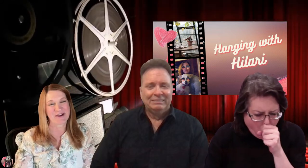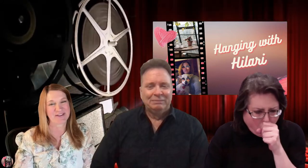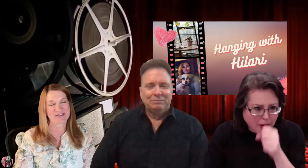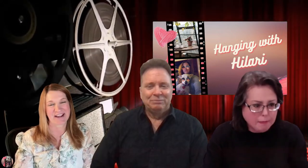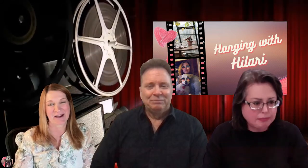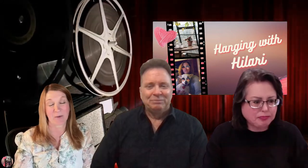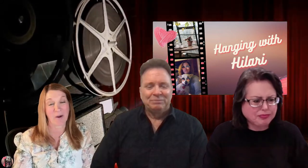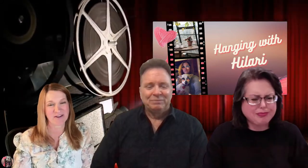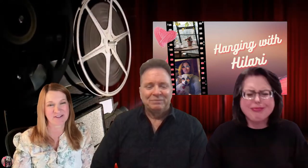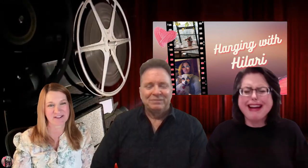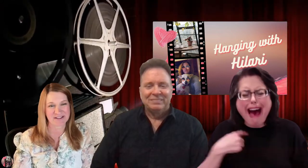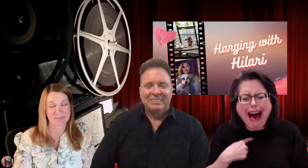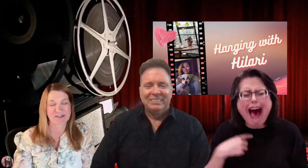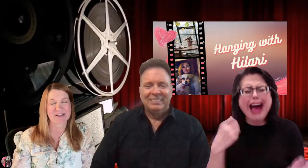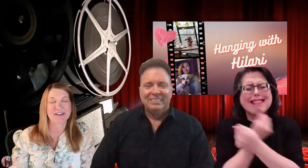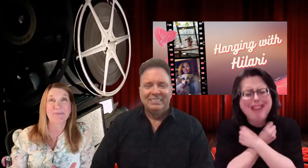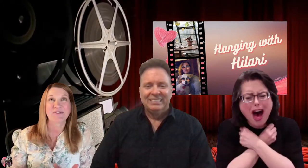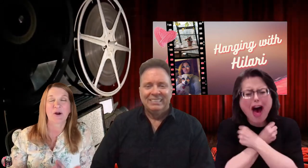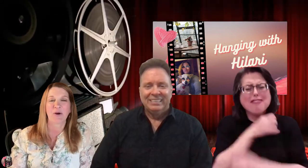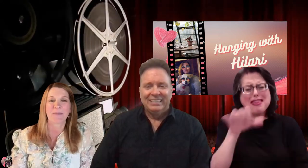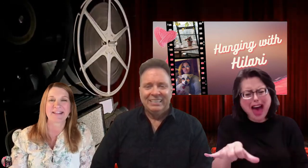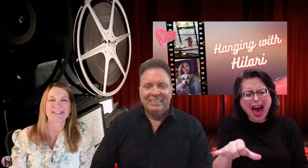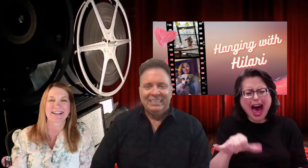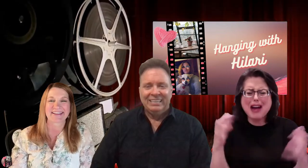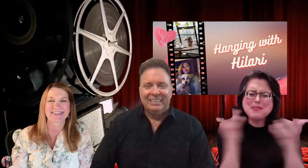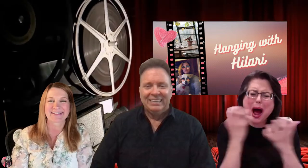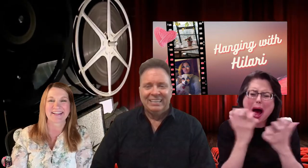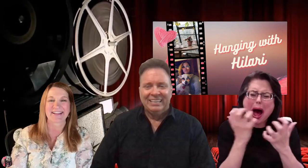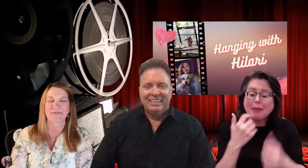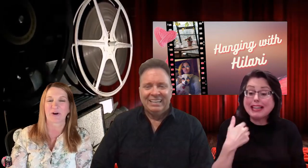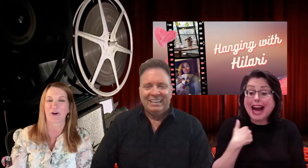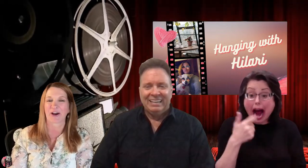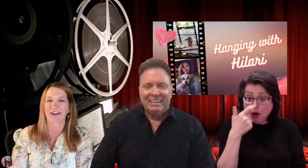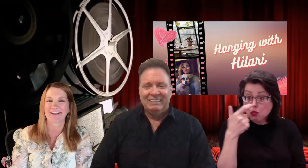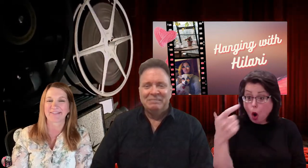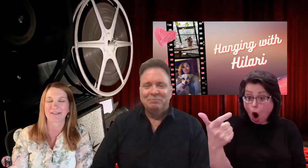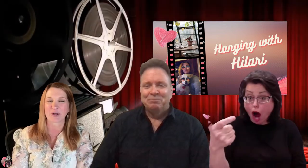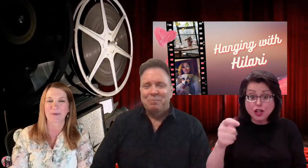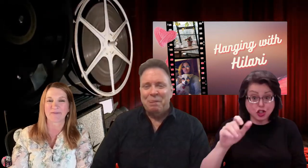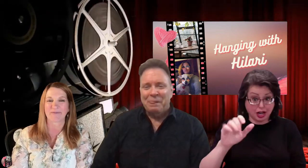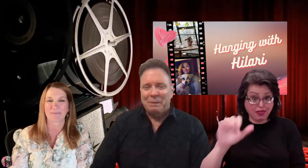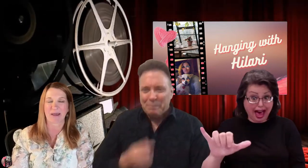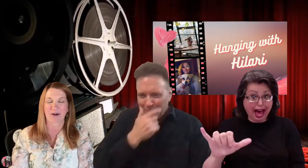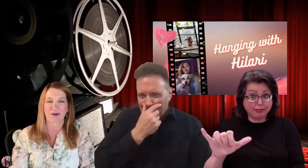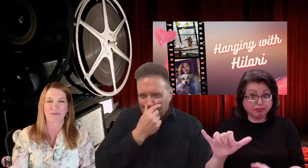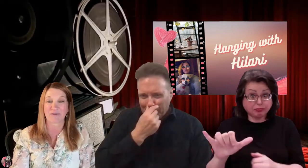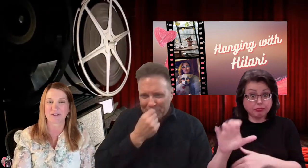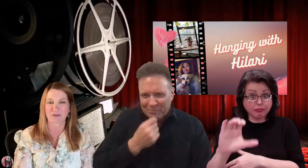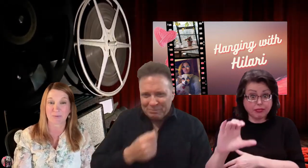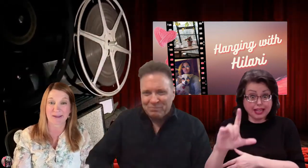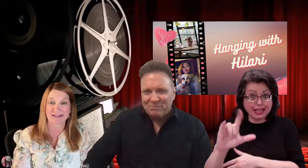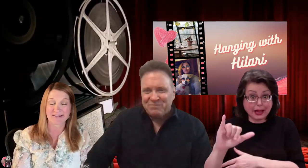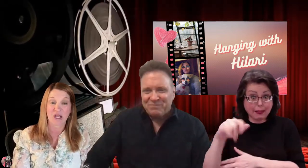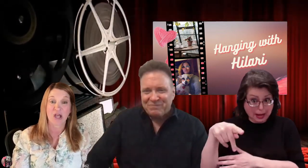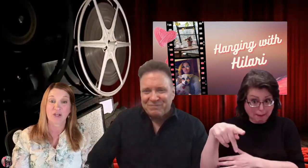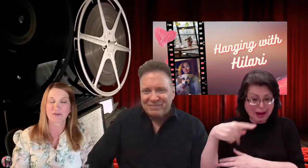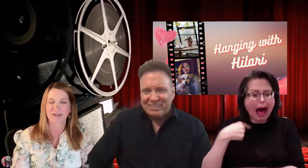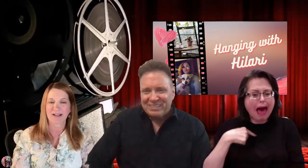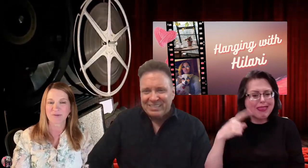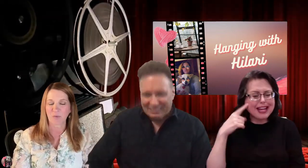much. And, I watched the clips. The clips are amazing. I think it's going to give our audience a little bit better of a visual base. So, let's